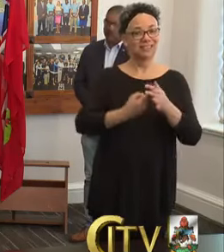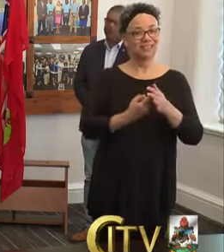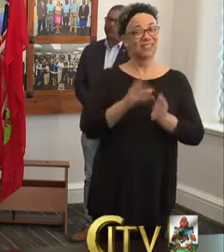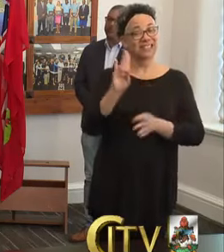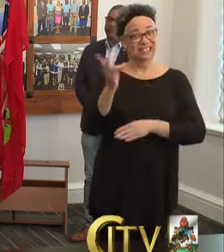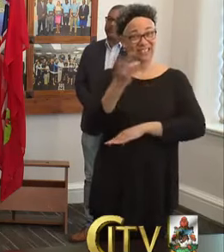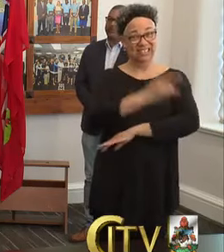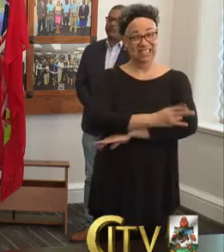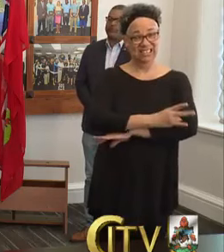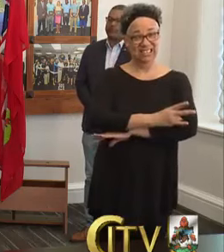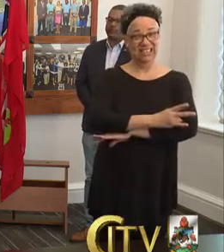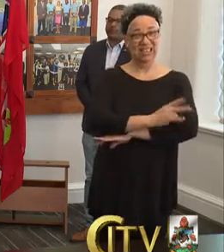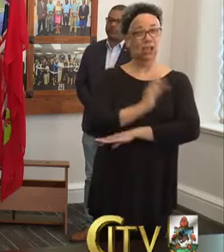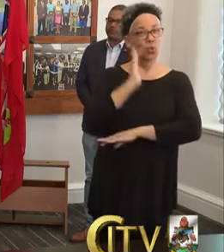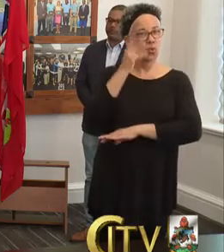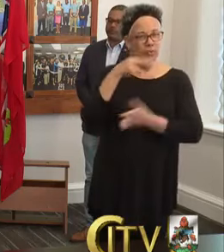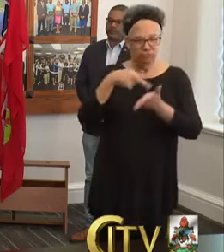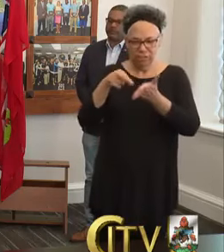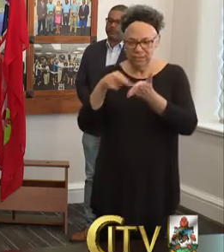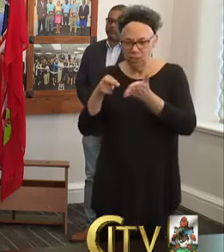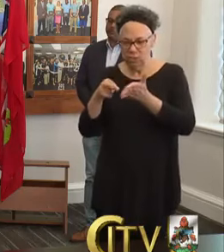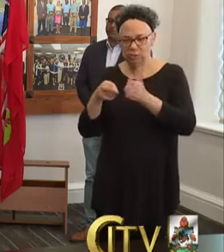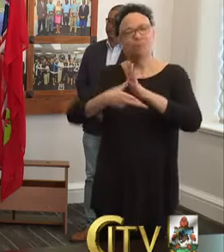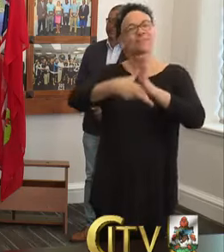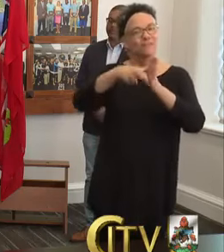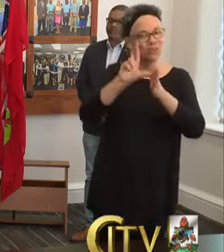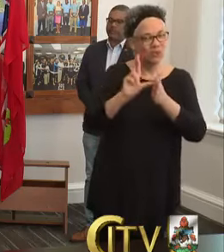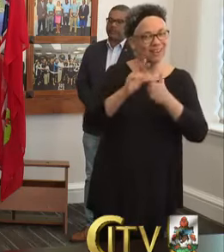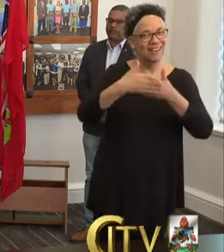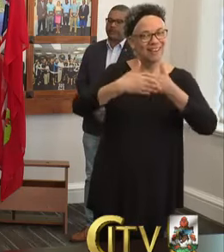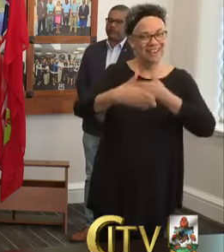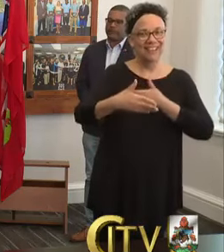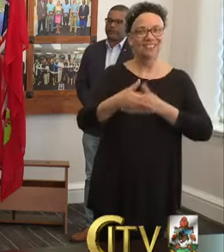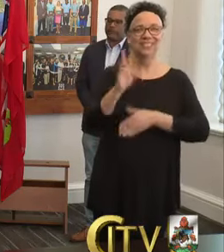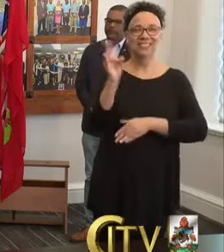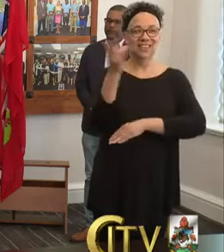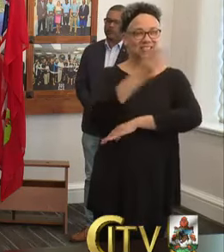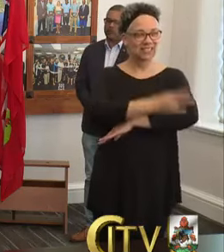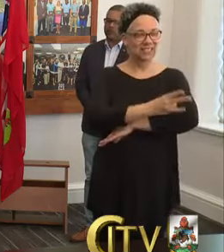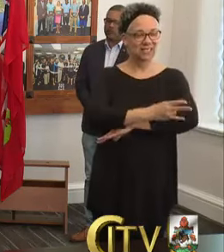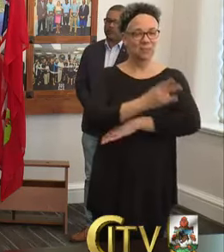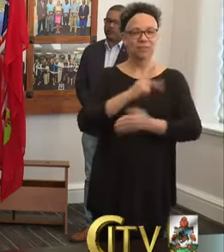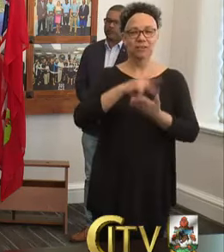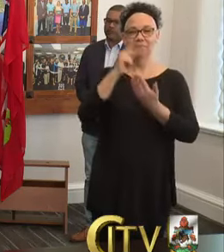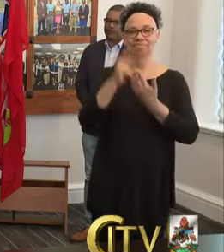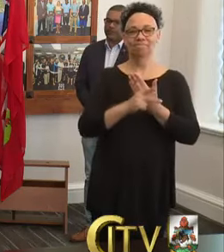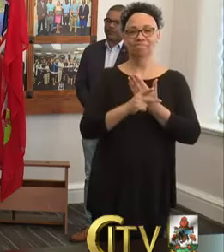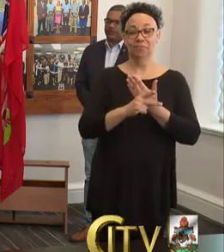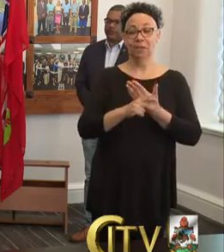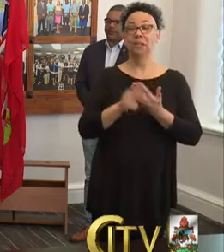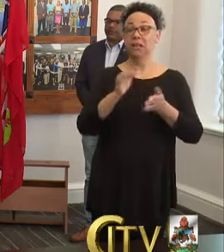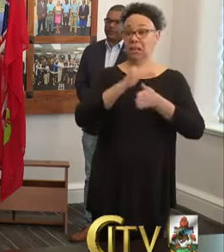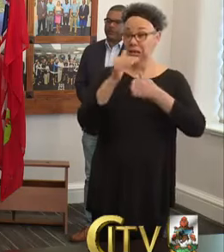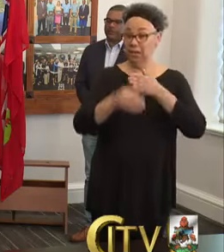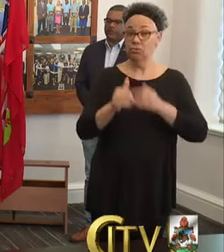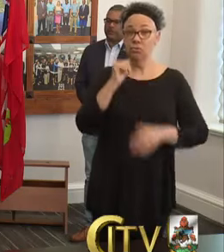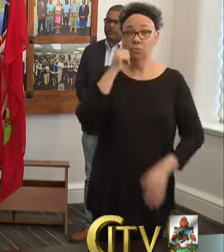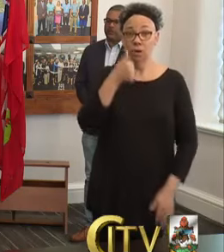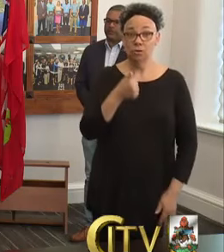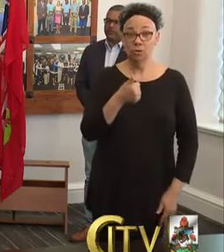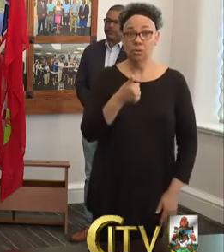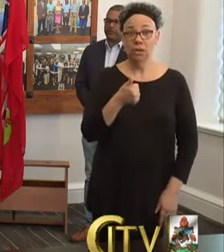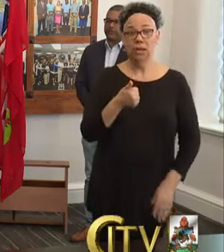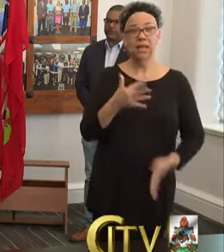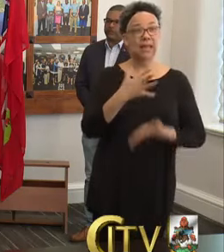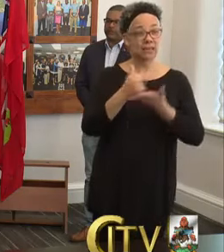days and will be reviewed following that seven-day period. That seven-day period expires tomorrow and the Minister of Health has